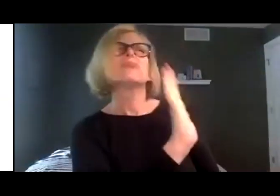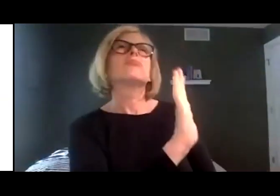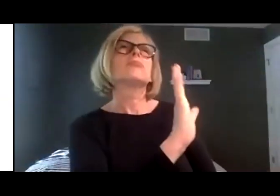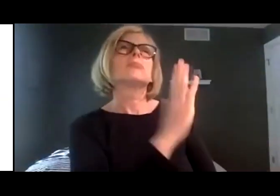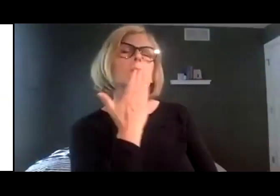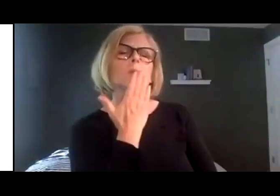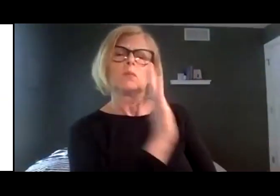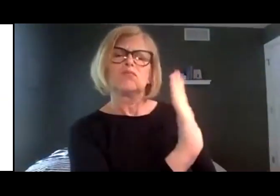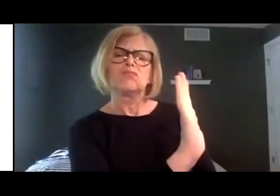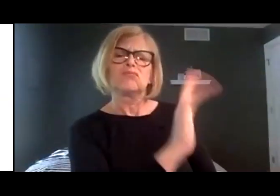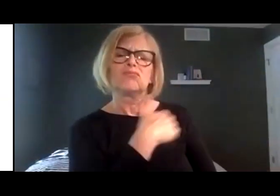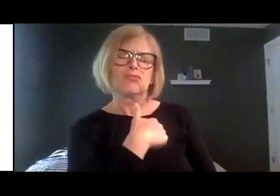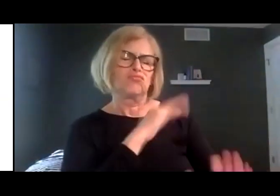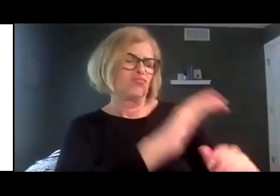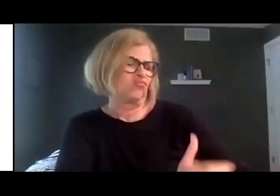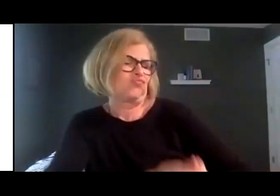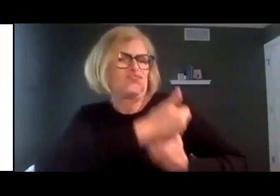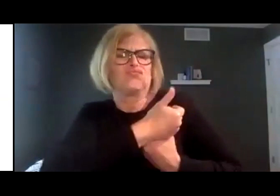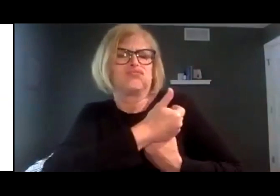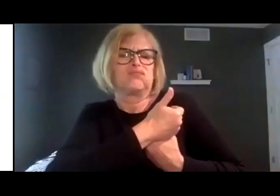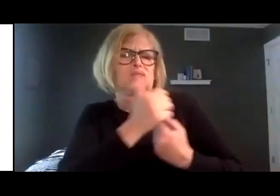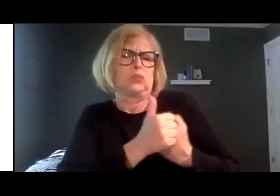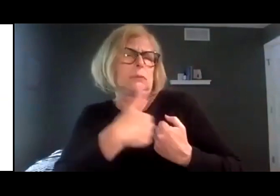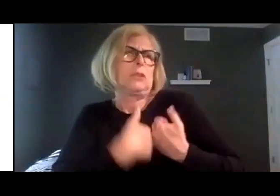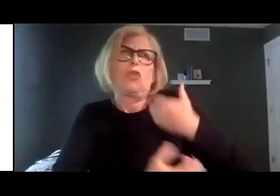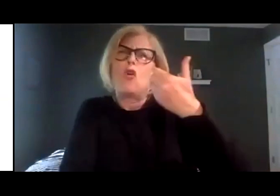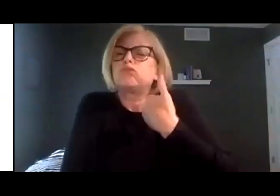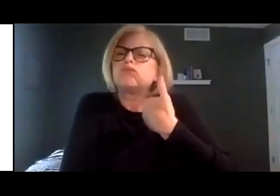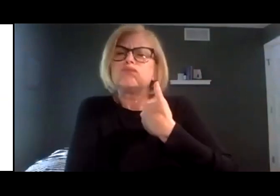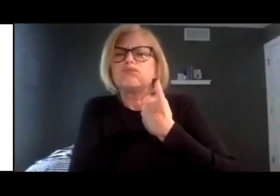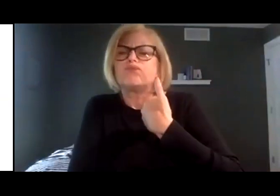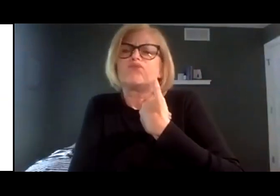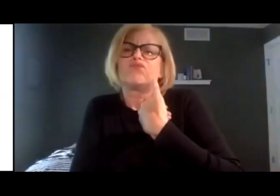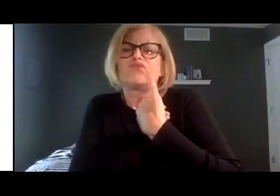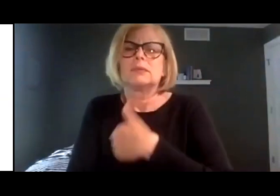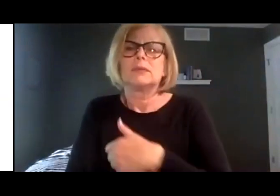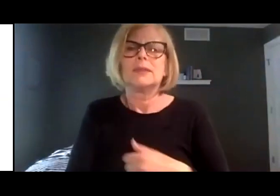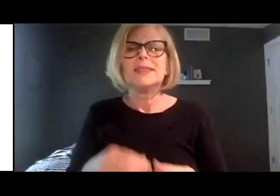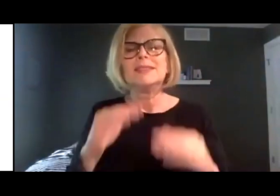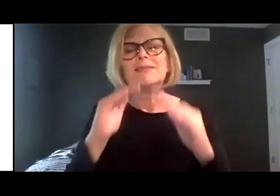answered. And she carried Corduroy home in her arms.